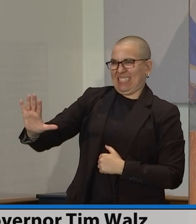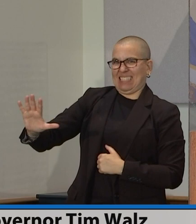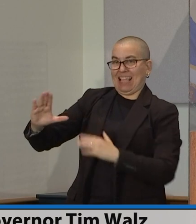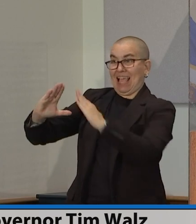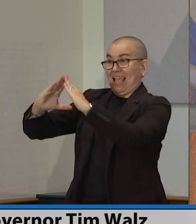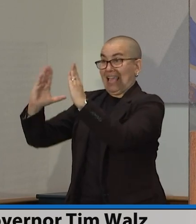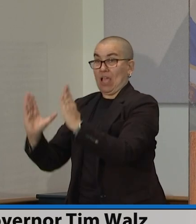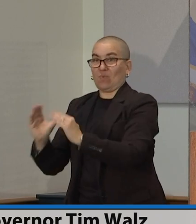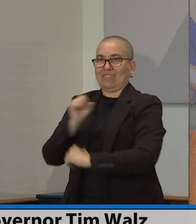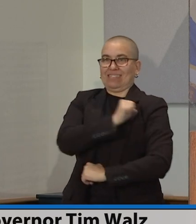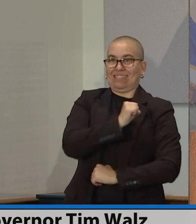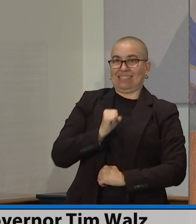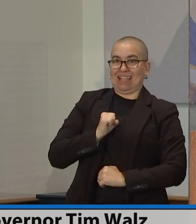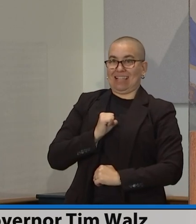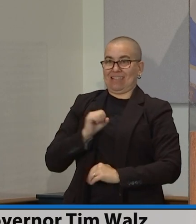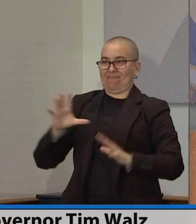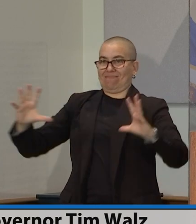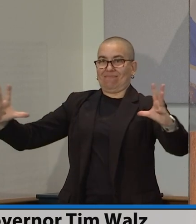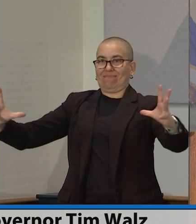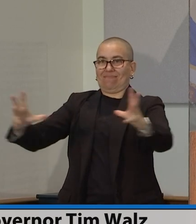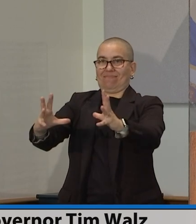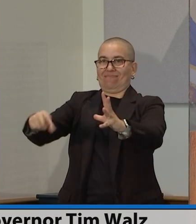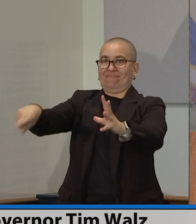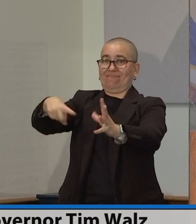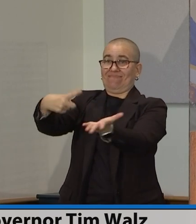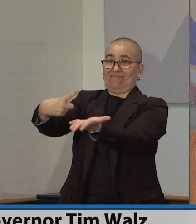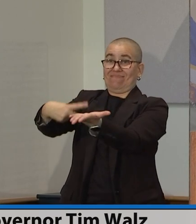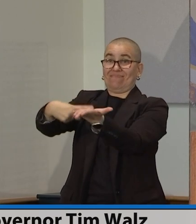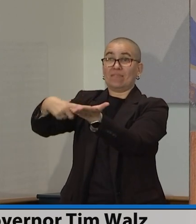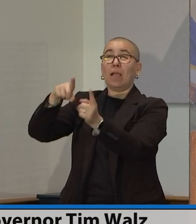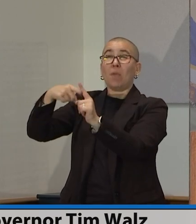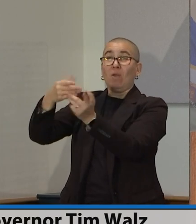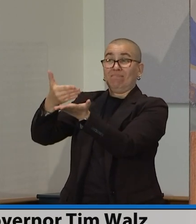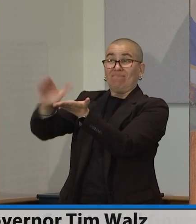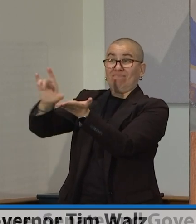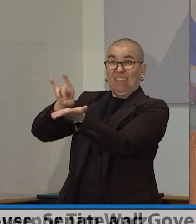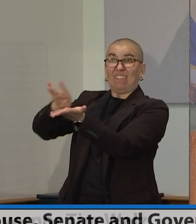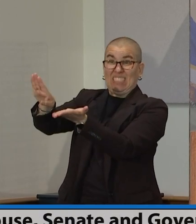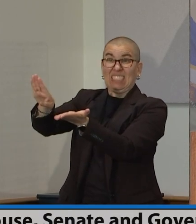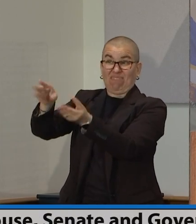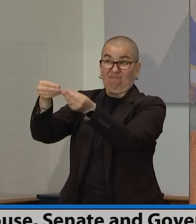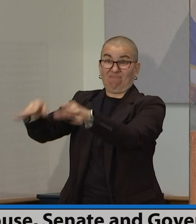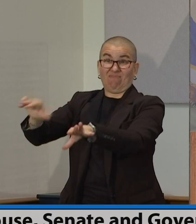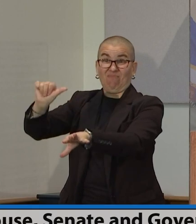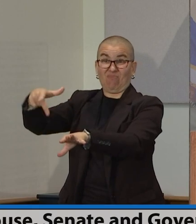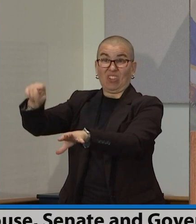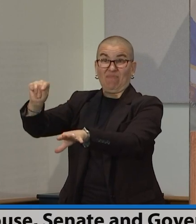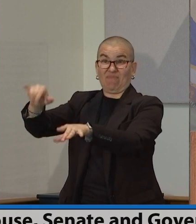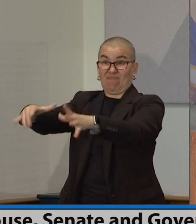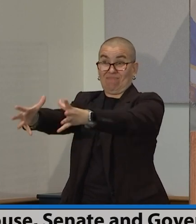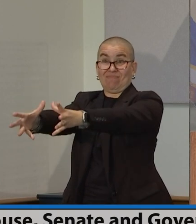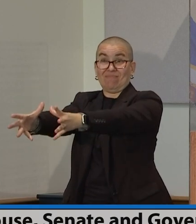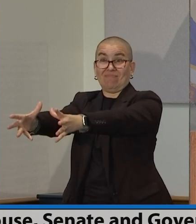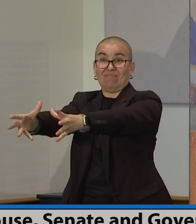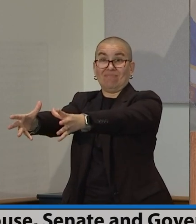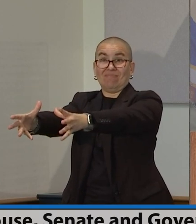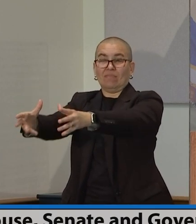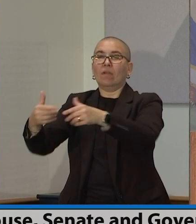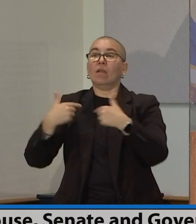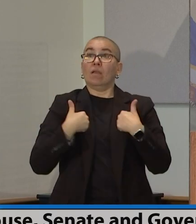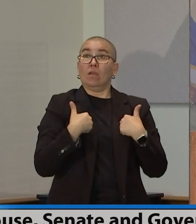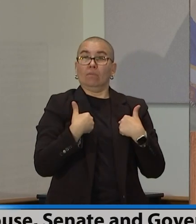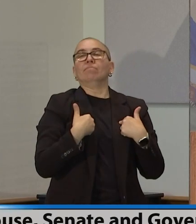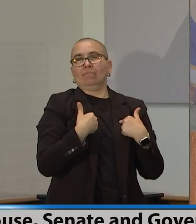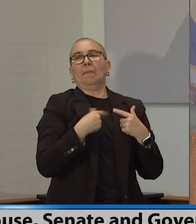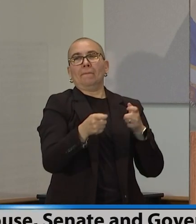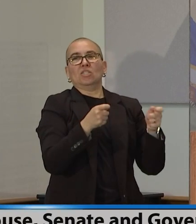to do the, uh, eviction moratorium. Um, and then what we're left with is just basically managing them, managing the vaccination process and, and managing